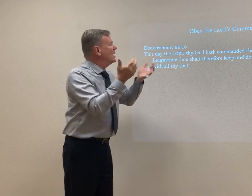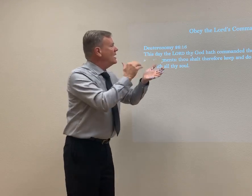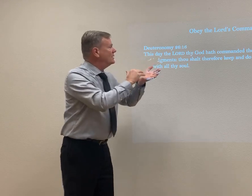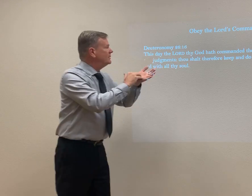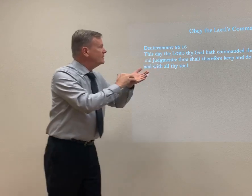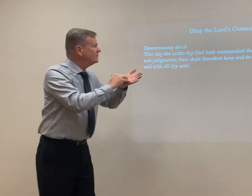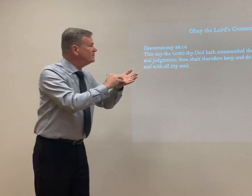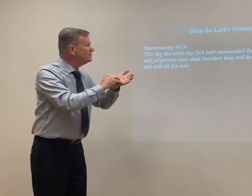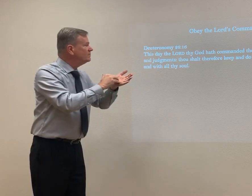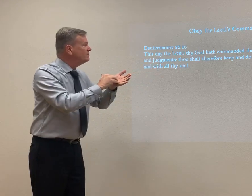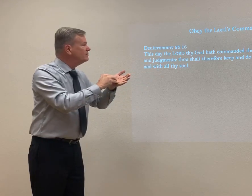Now again,